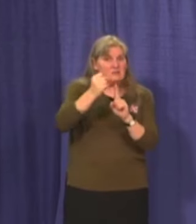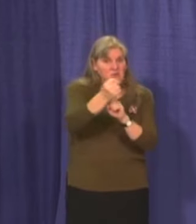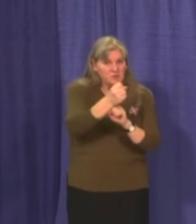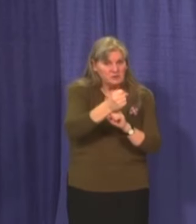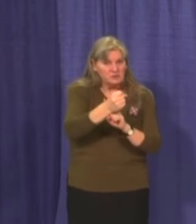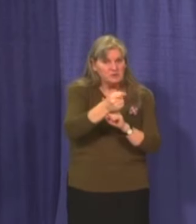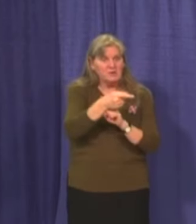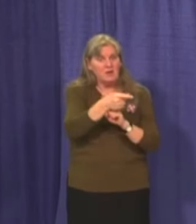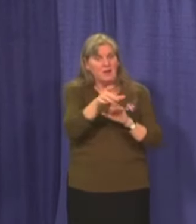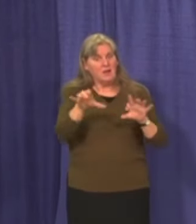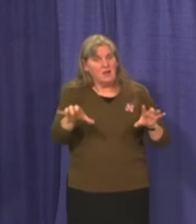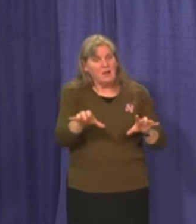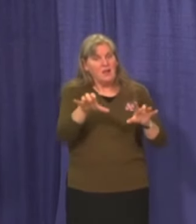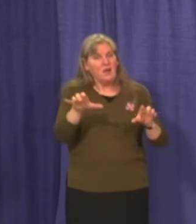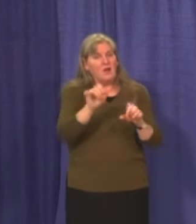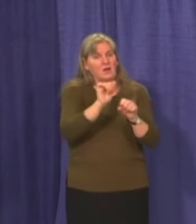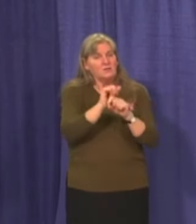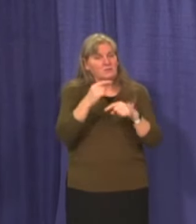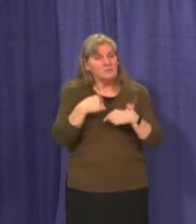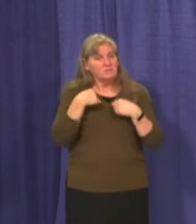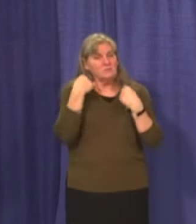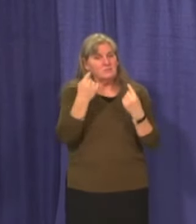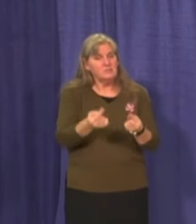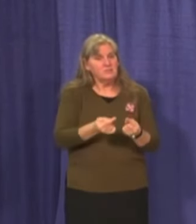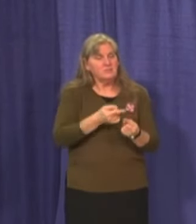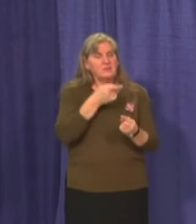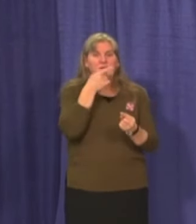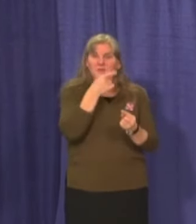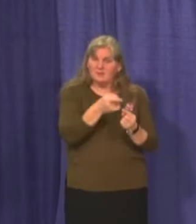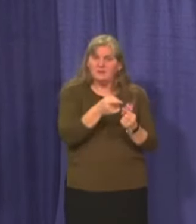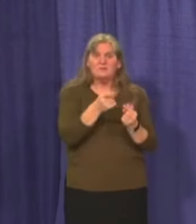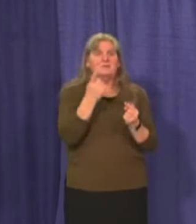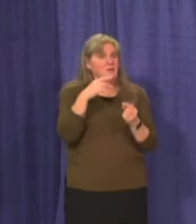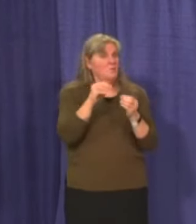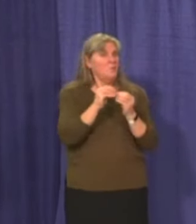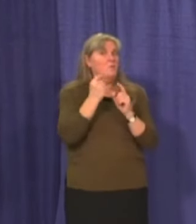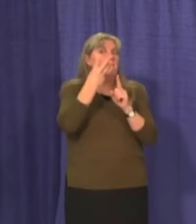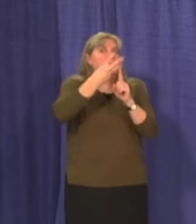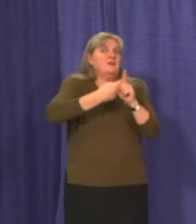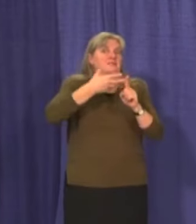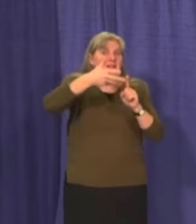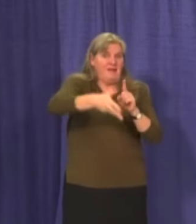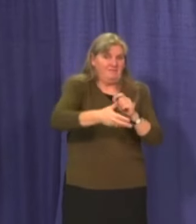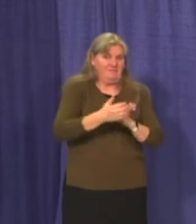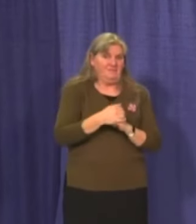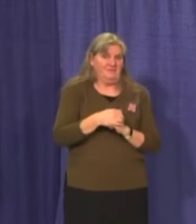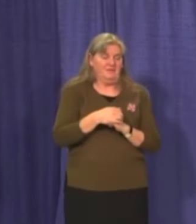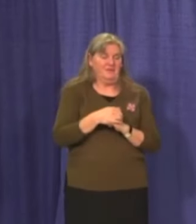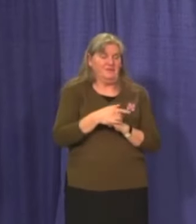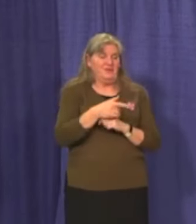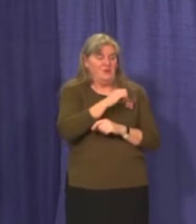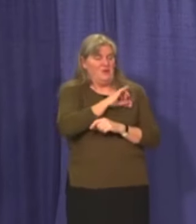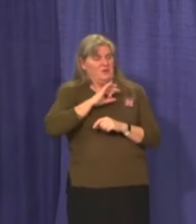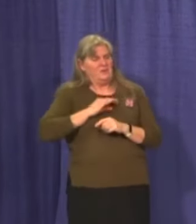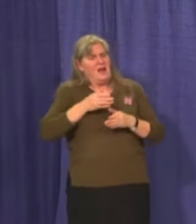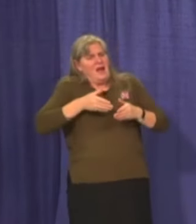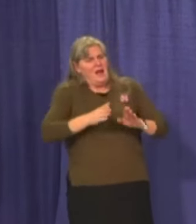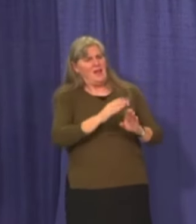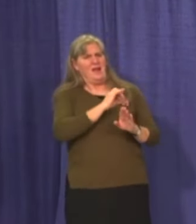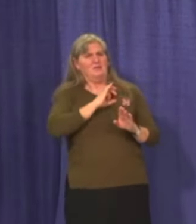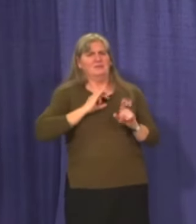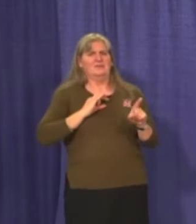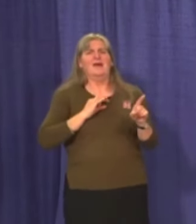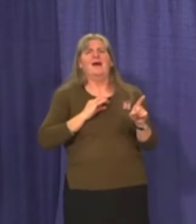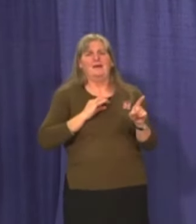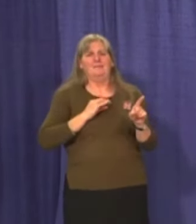as I say, a long and potentially grueling, uh, process ahead of us. So preservation of staff, allowing people to